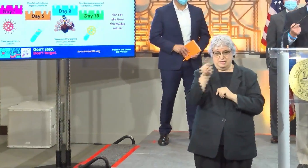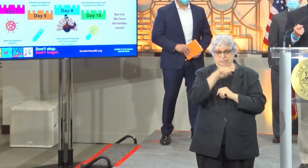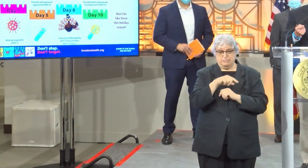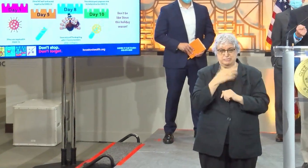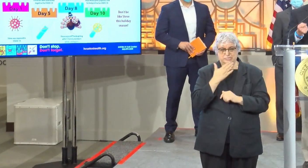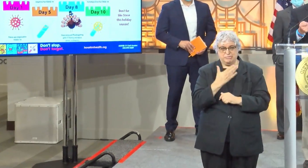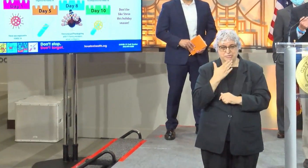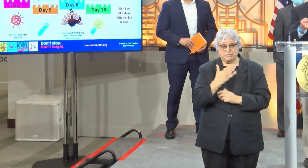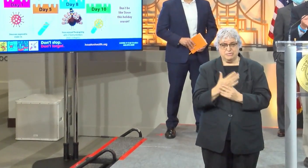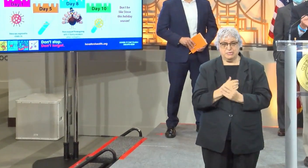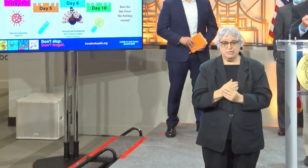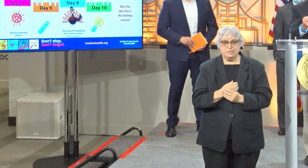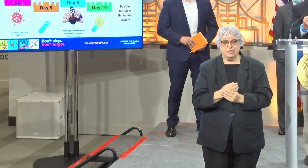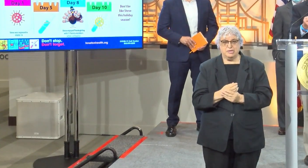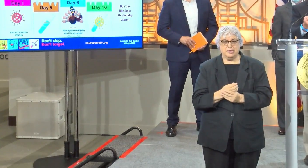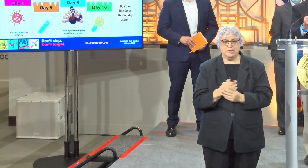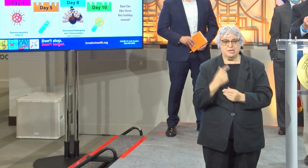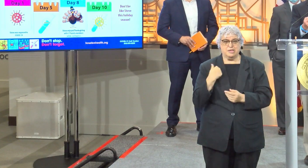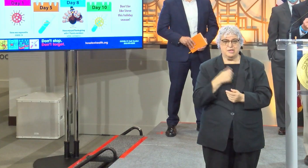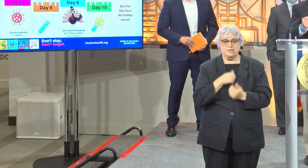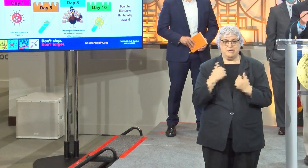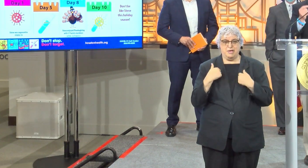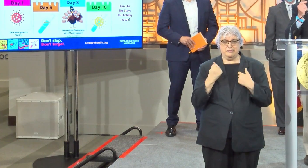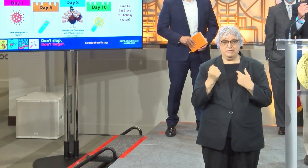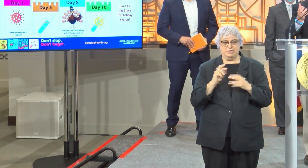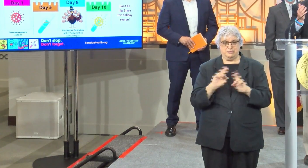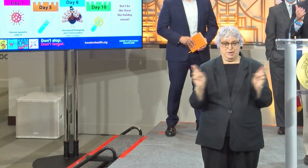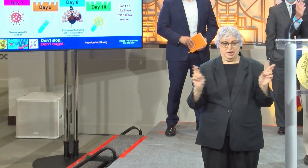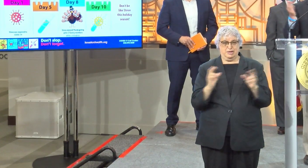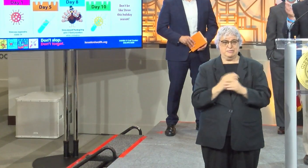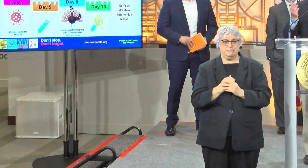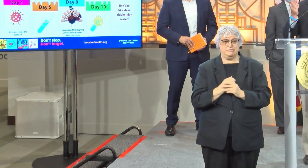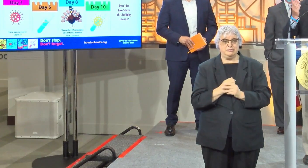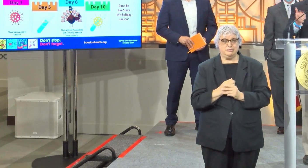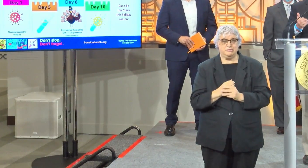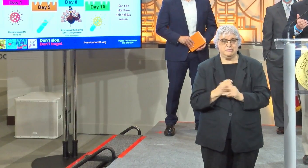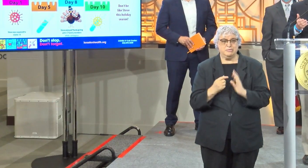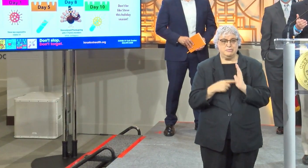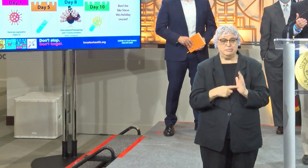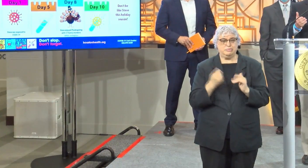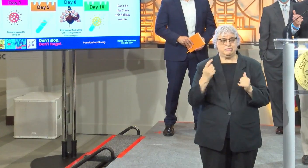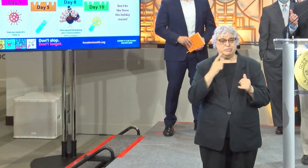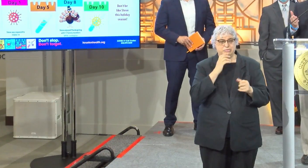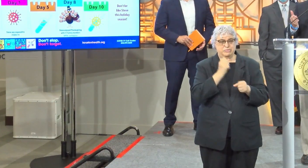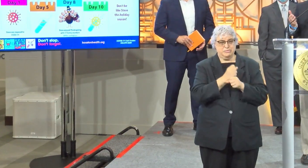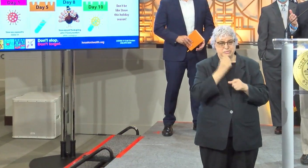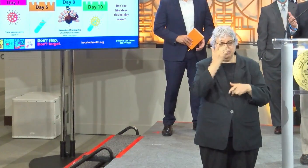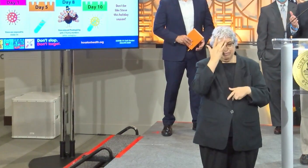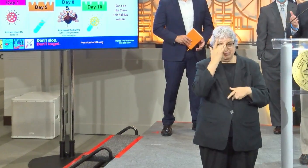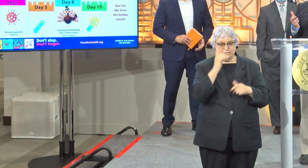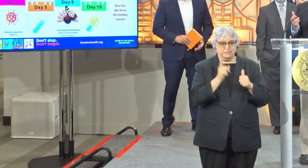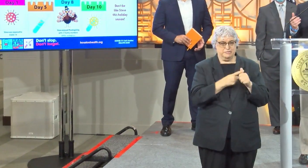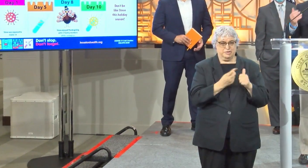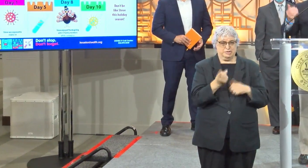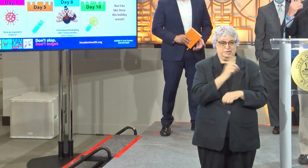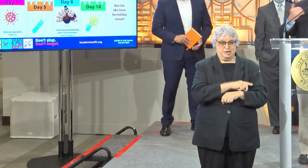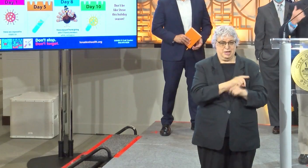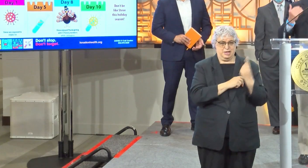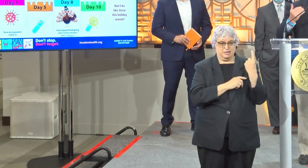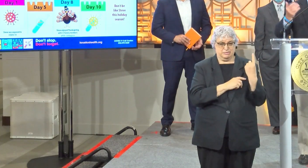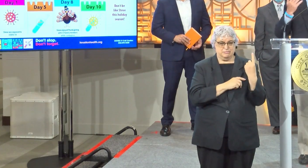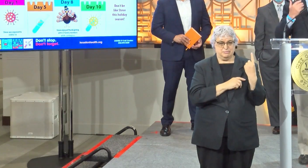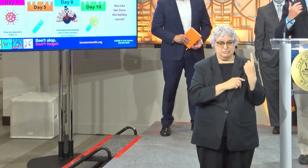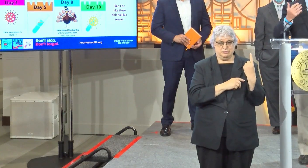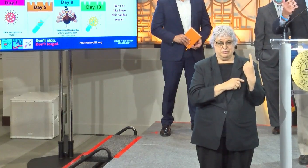which I thank God we've got it so handy. So this is a graphic showing if somebody were to become infected on day one, and they are